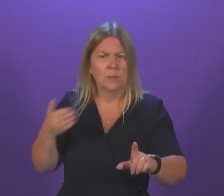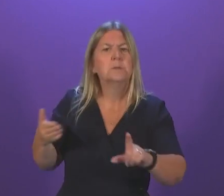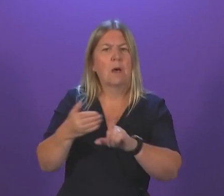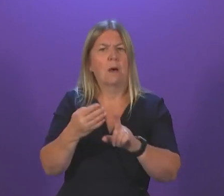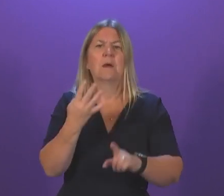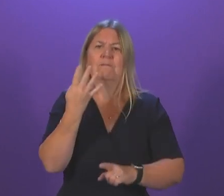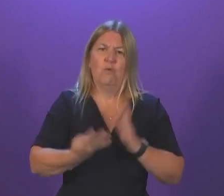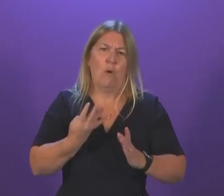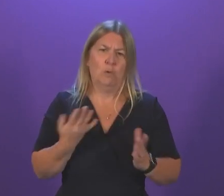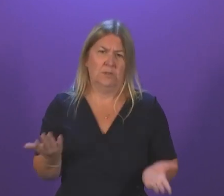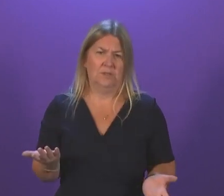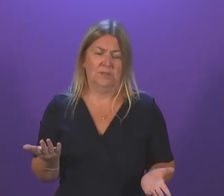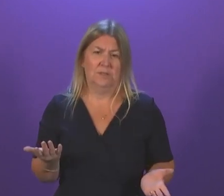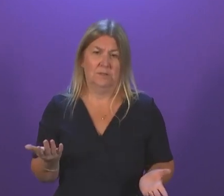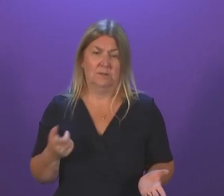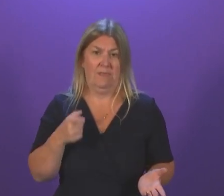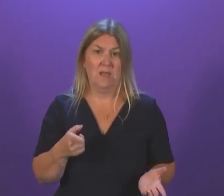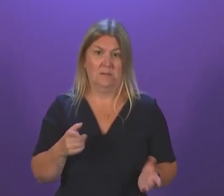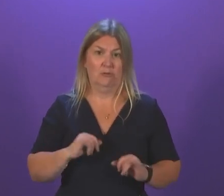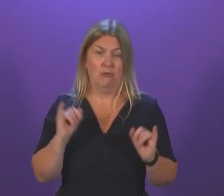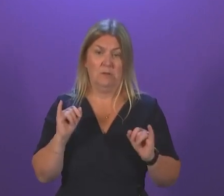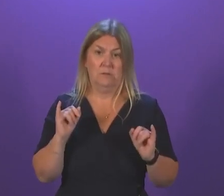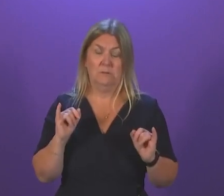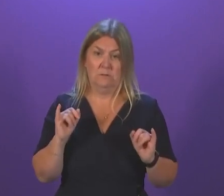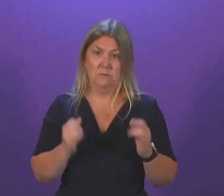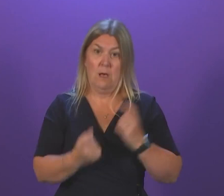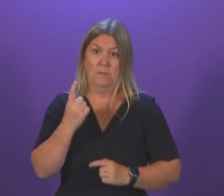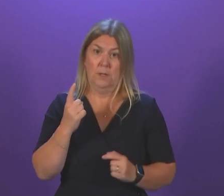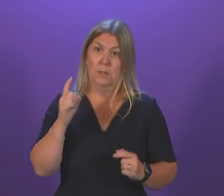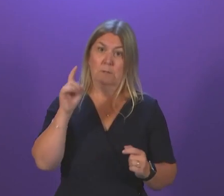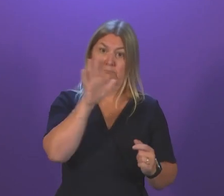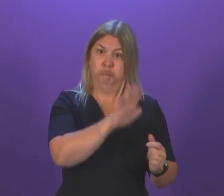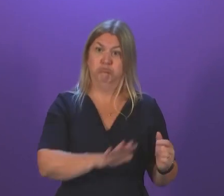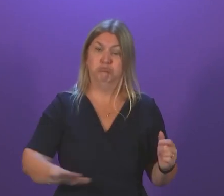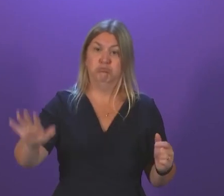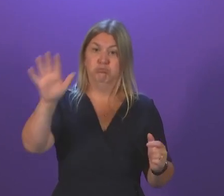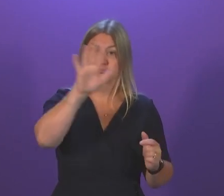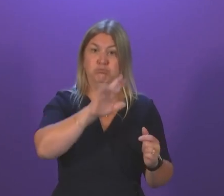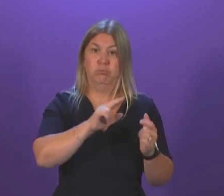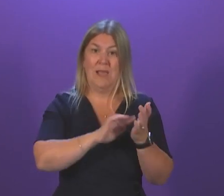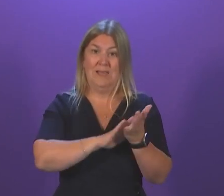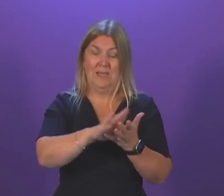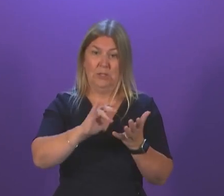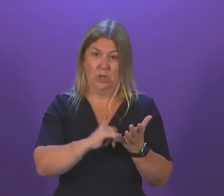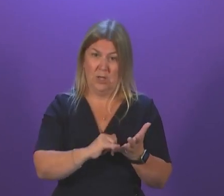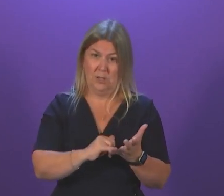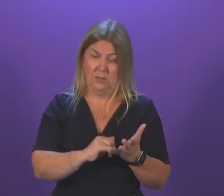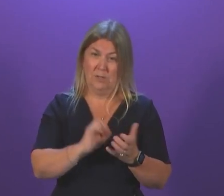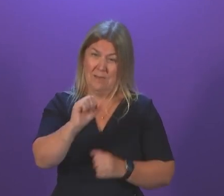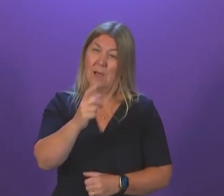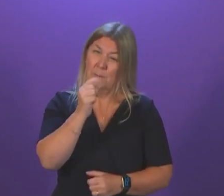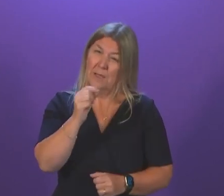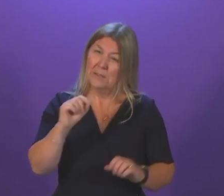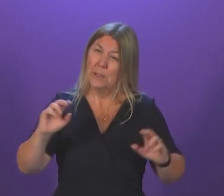And this is a crisis that is happening throughout the NHS. Capacity is down across the board. So let's just take